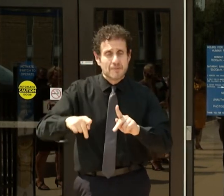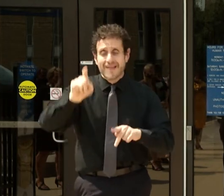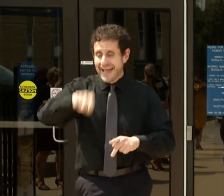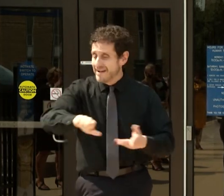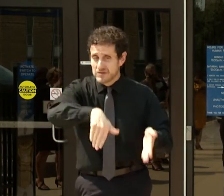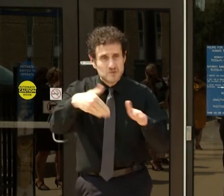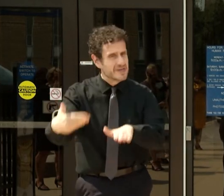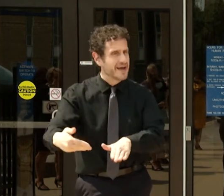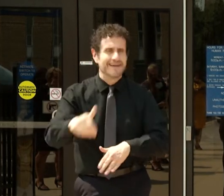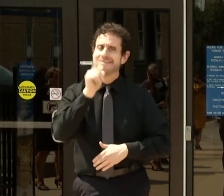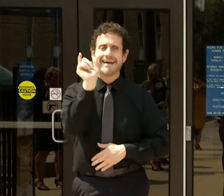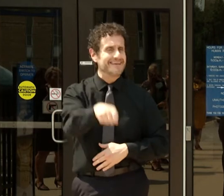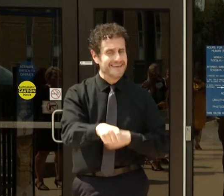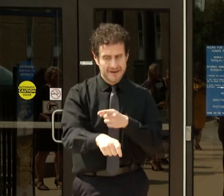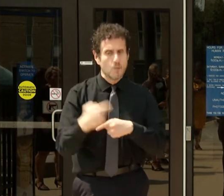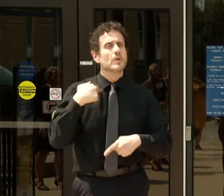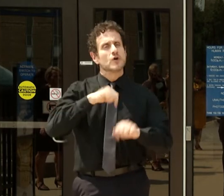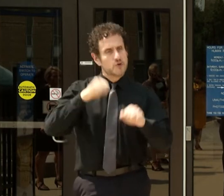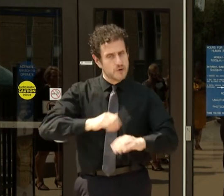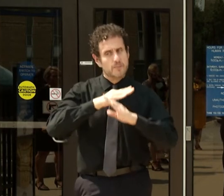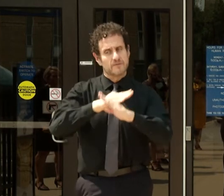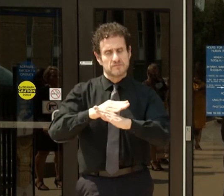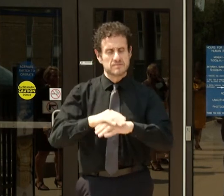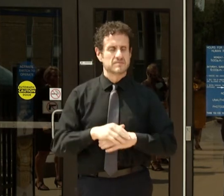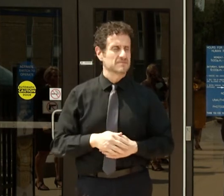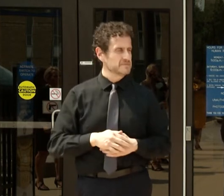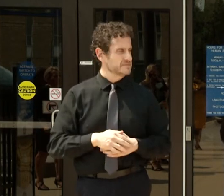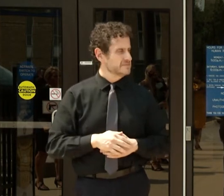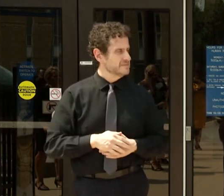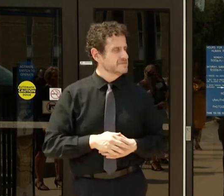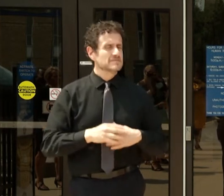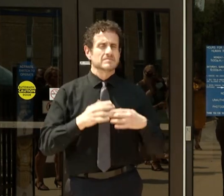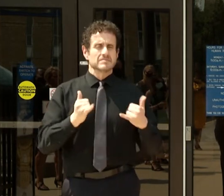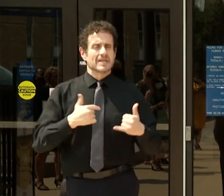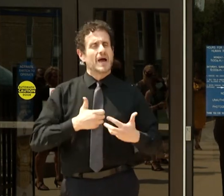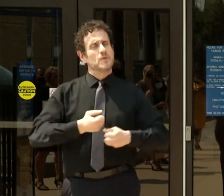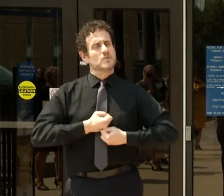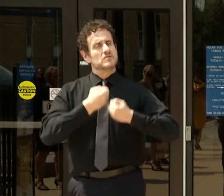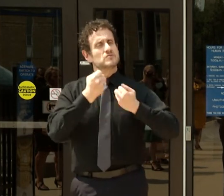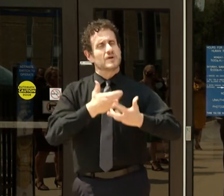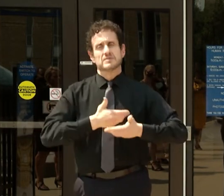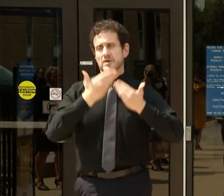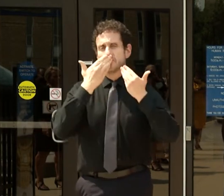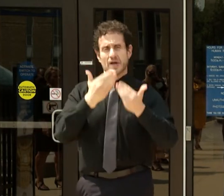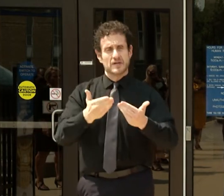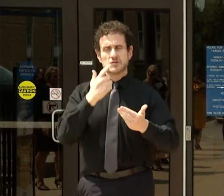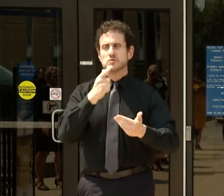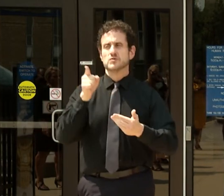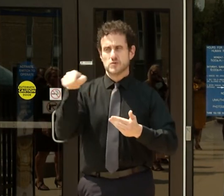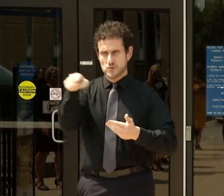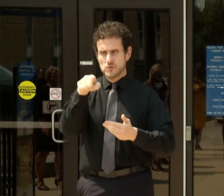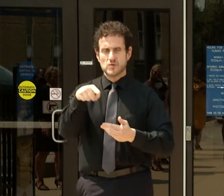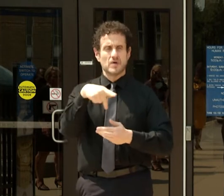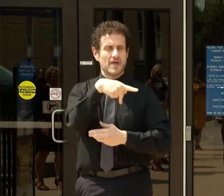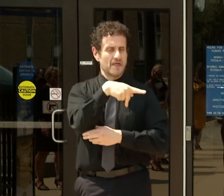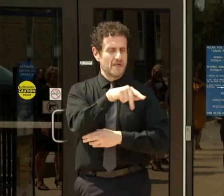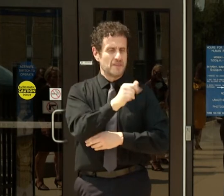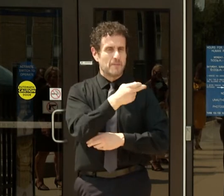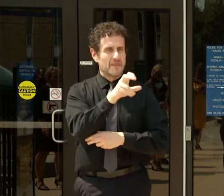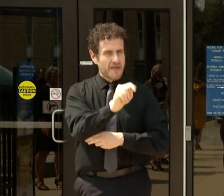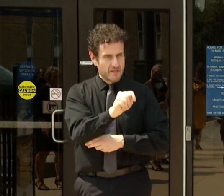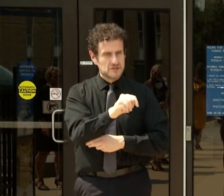this way. I would like to take this opportunity to express my gratitude to the dedicated pathologists,